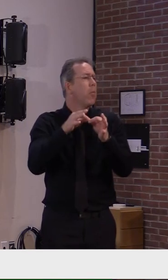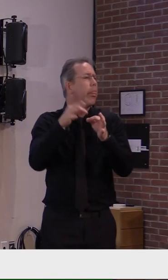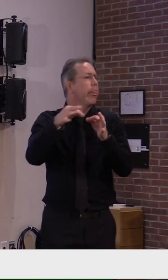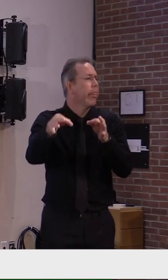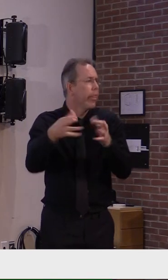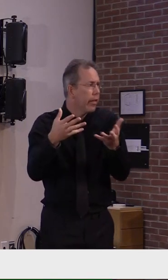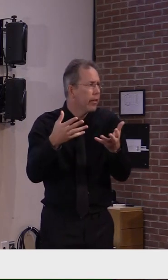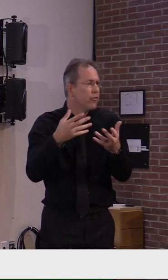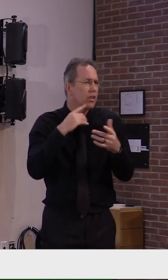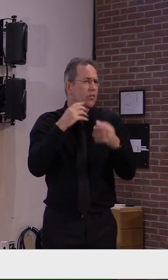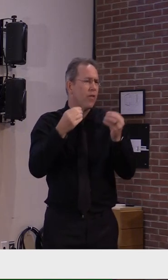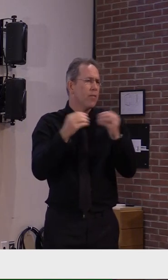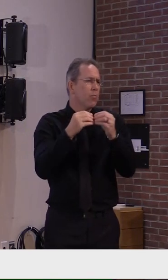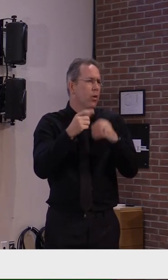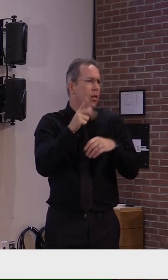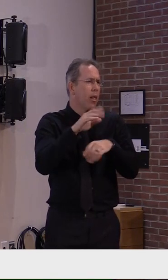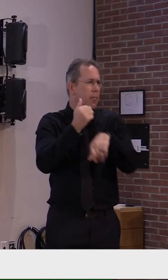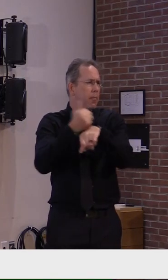dramatically.